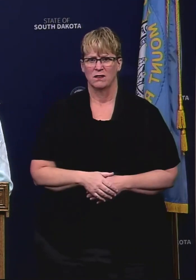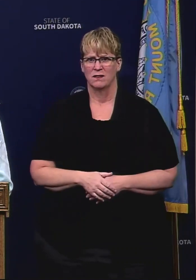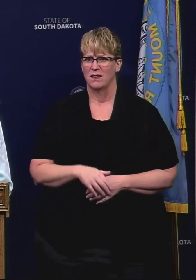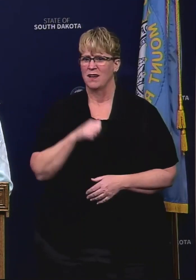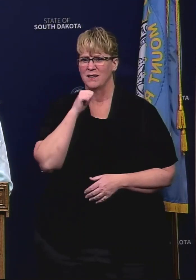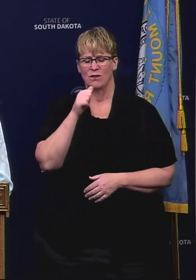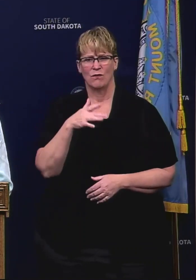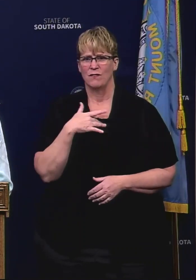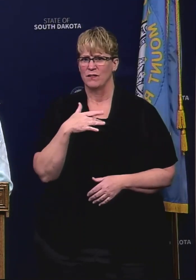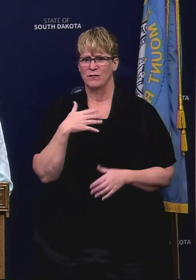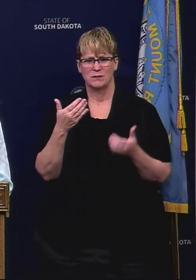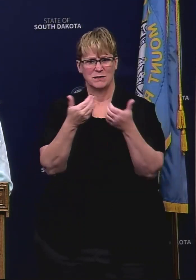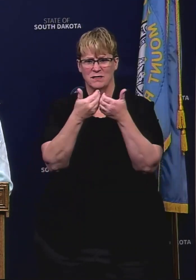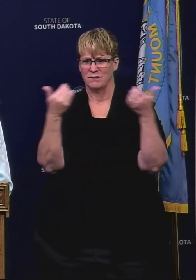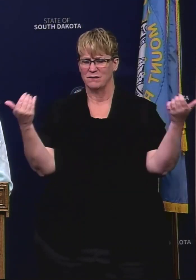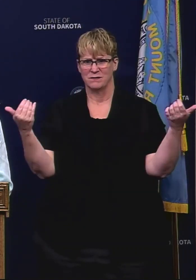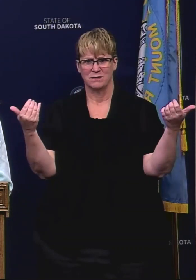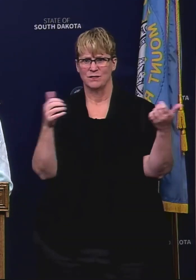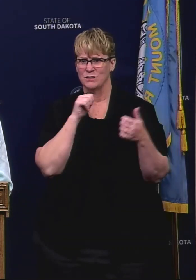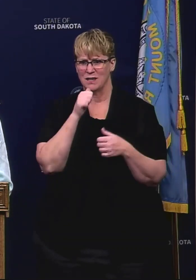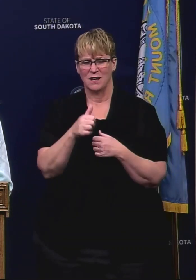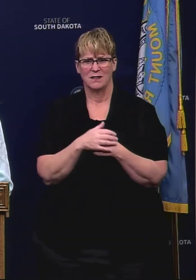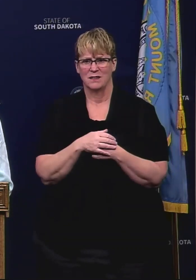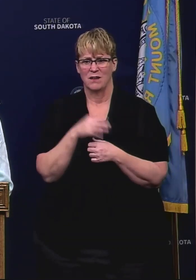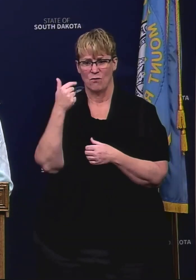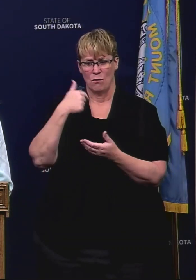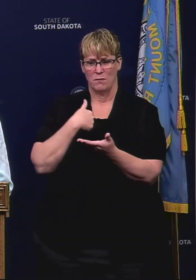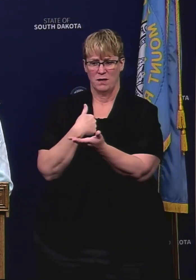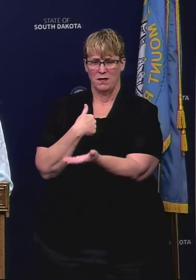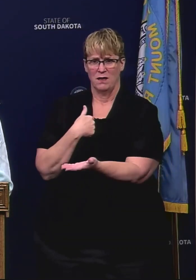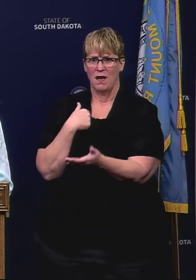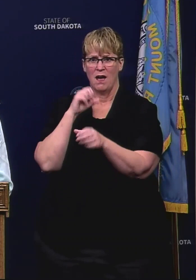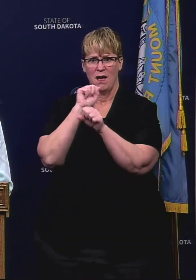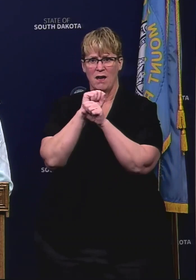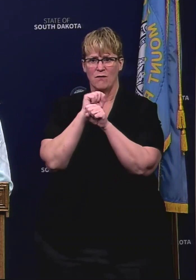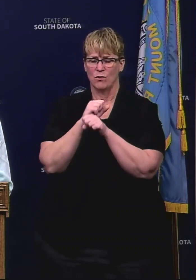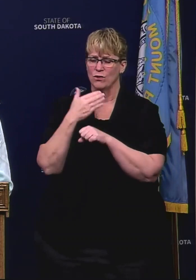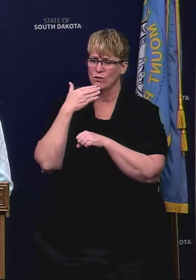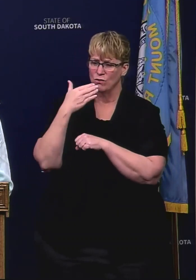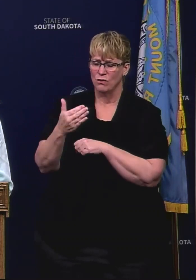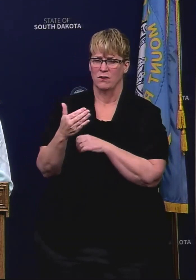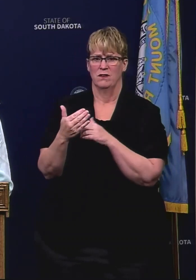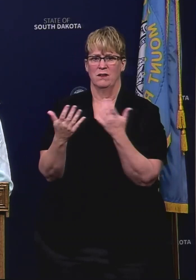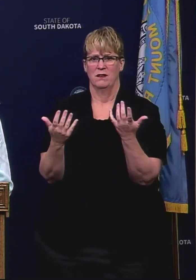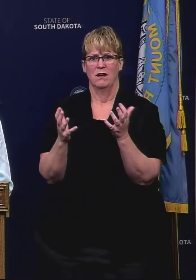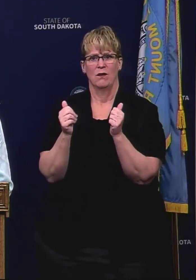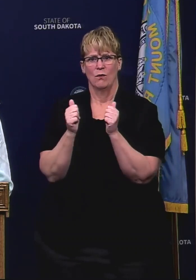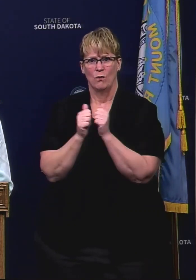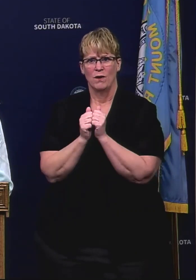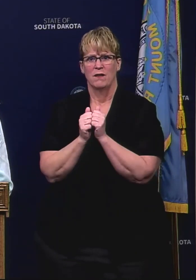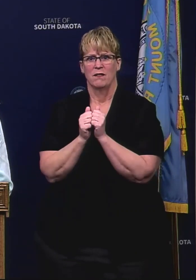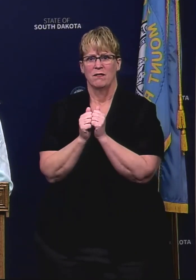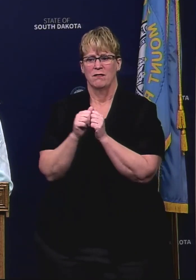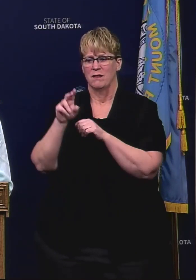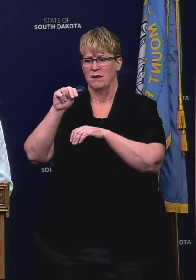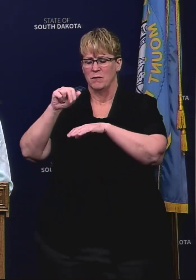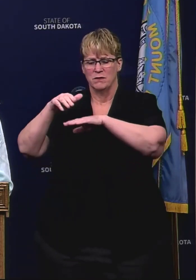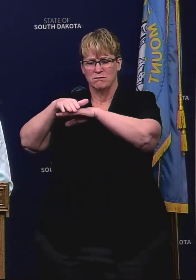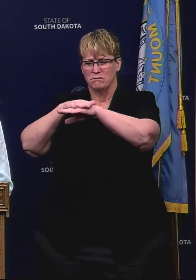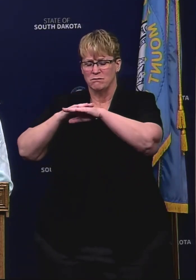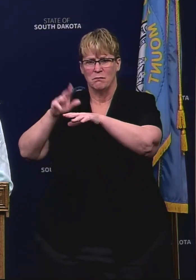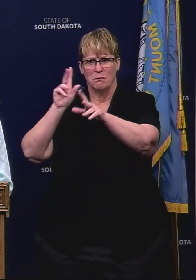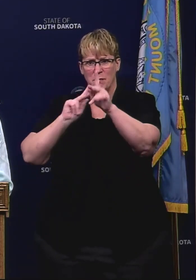there has been a divide Claudia I guess for me I've worked very well with our tribes